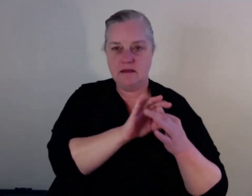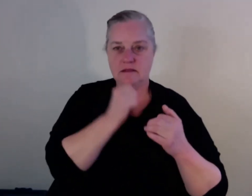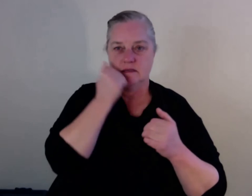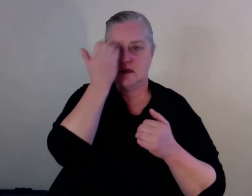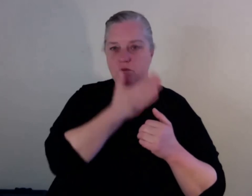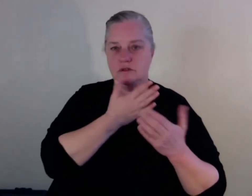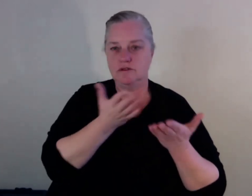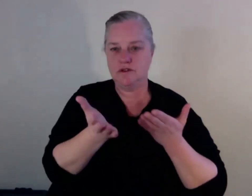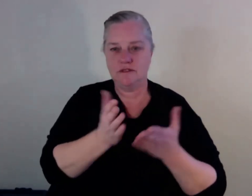Thanks so much, Gail.